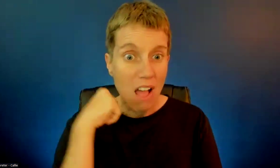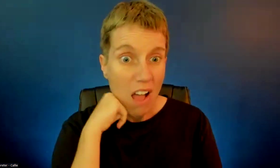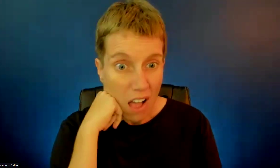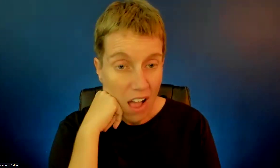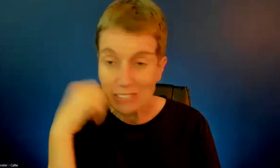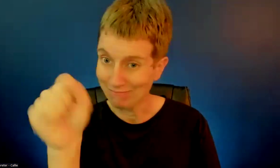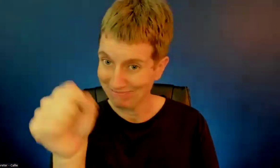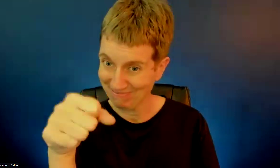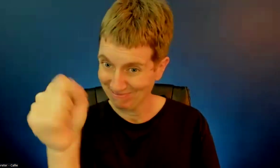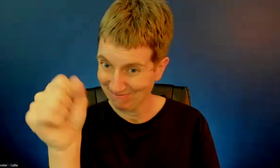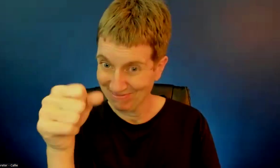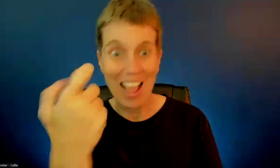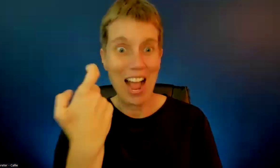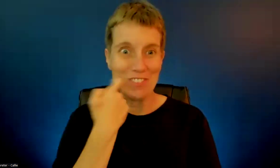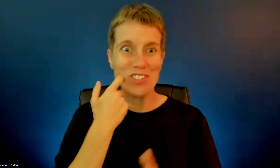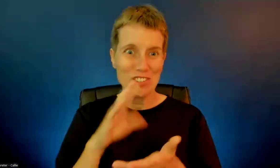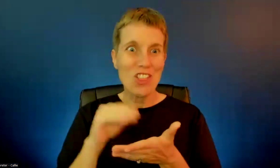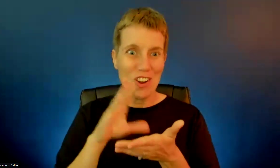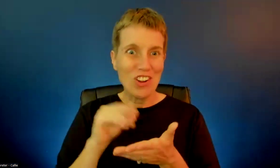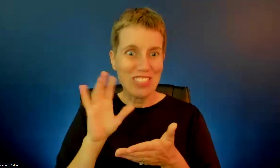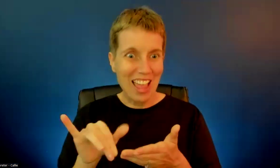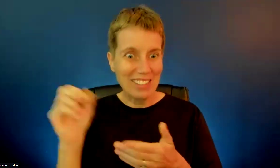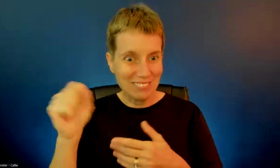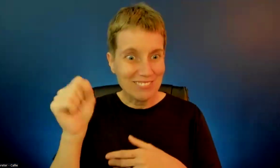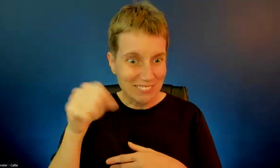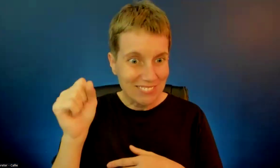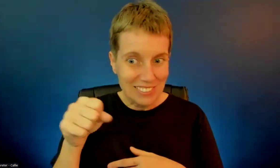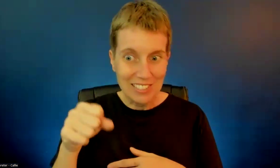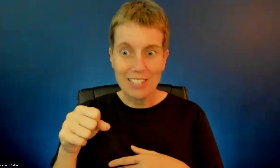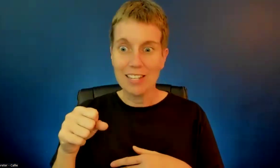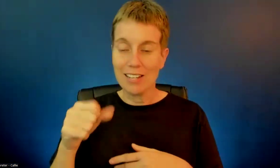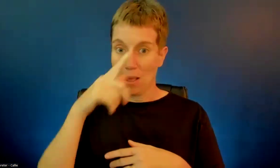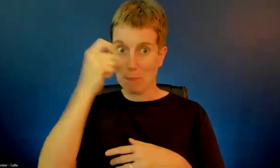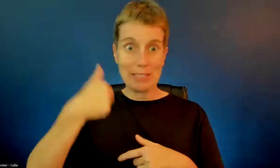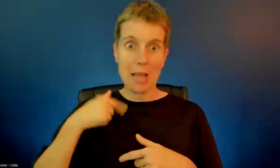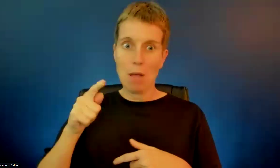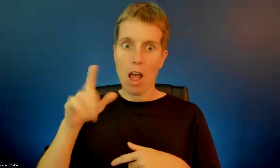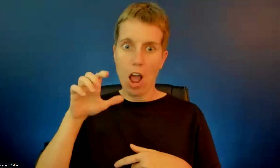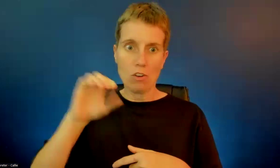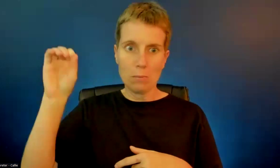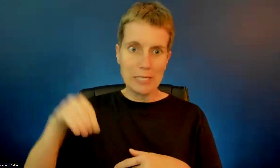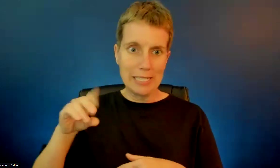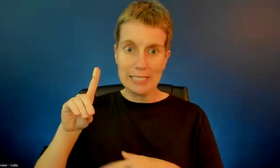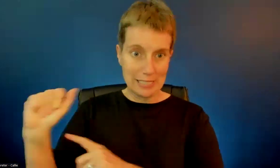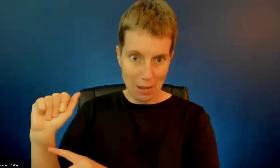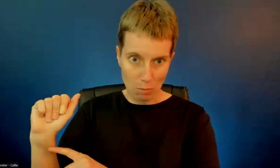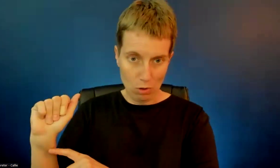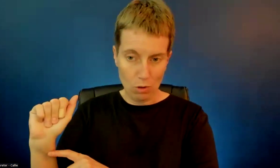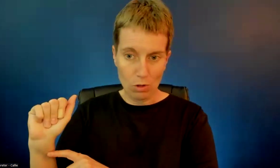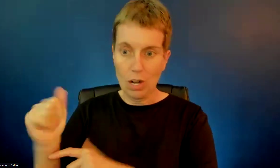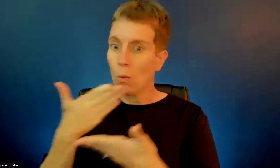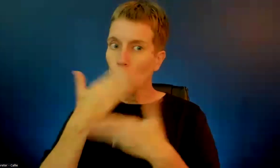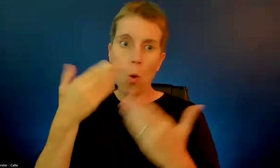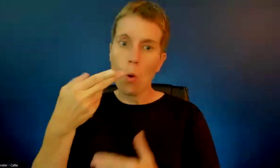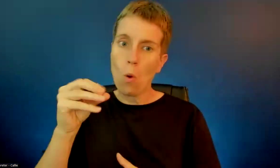Because now I'm going through a battle with them. I'm a hundred percent disabled. So I have no homestead exemption. So she's saying,